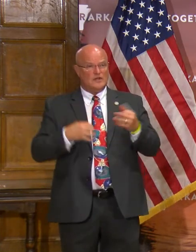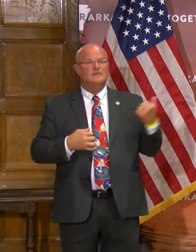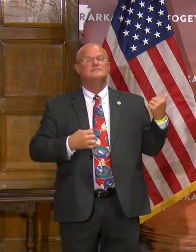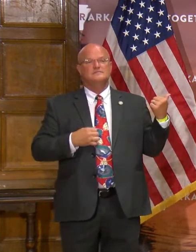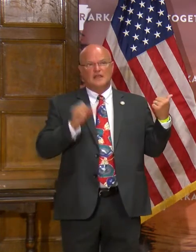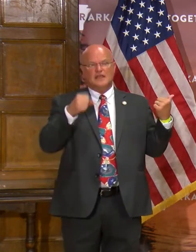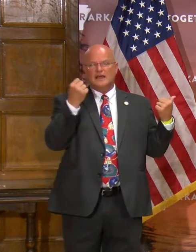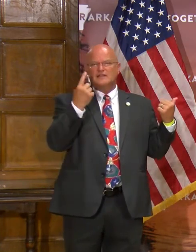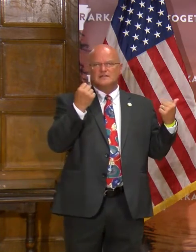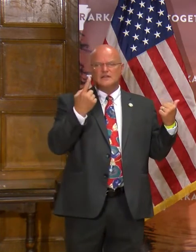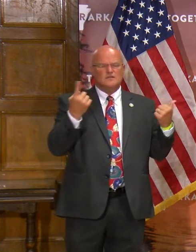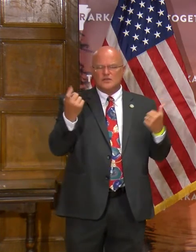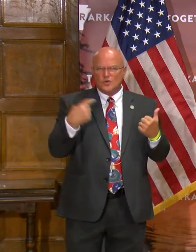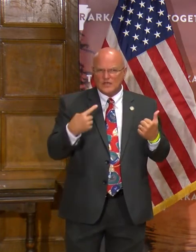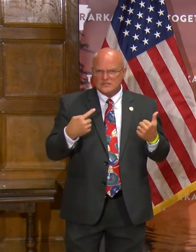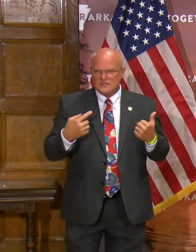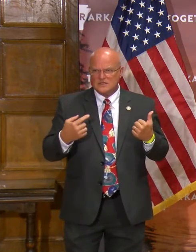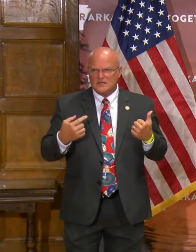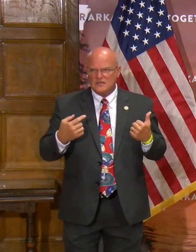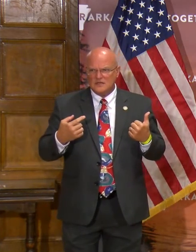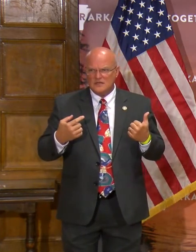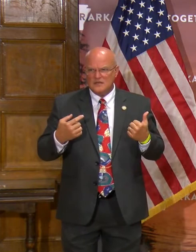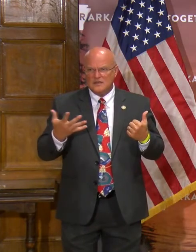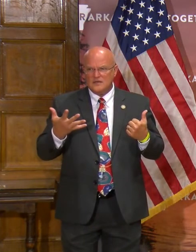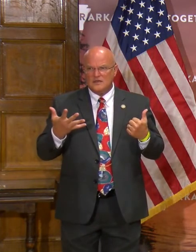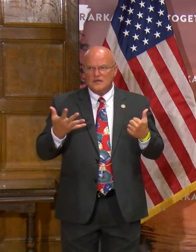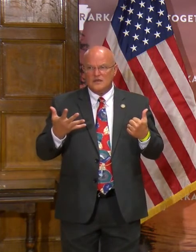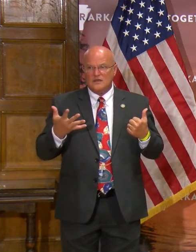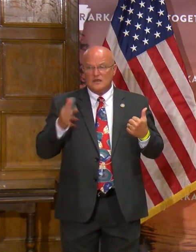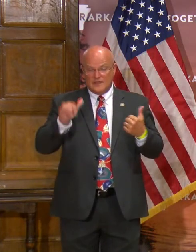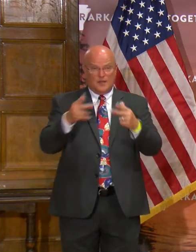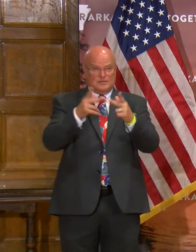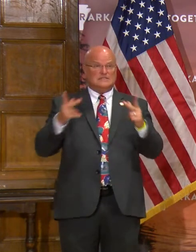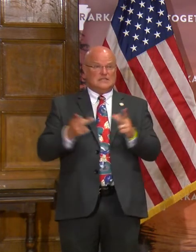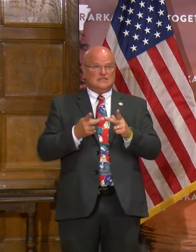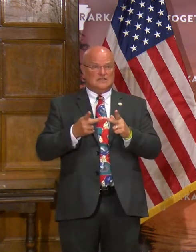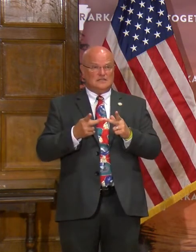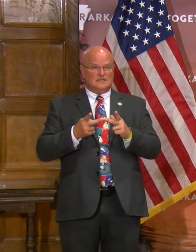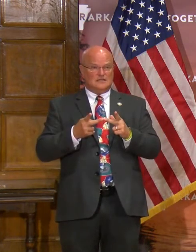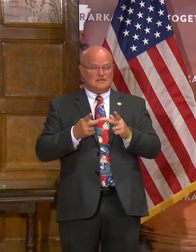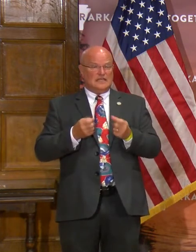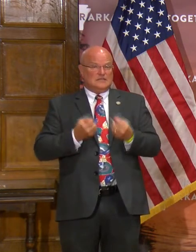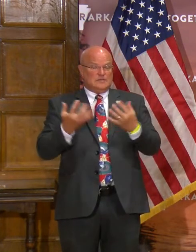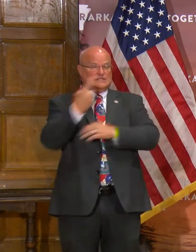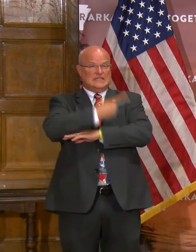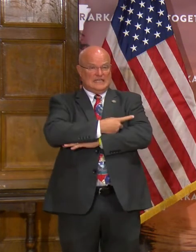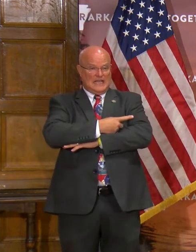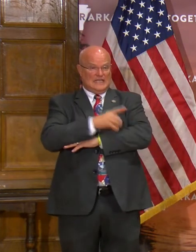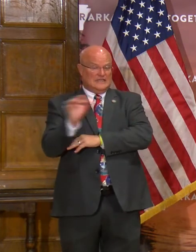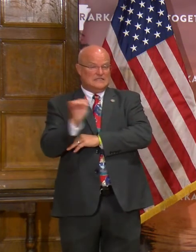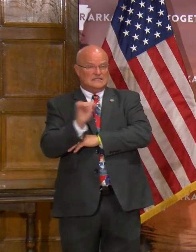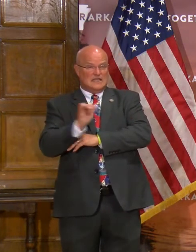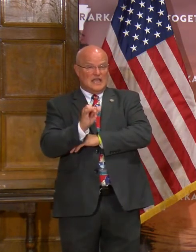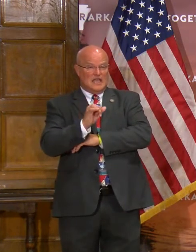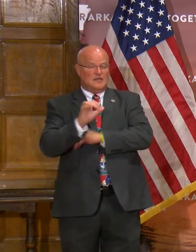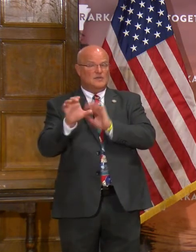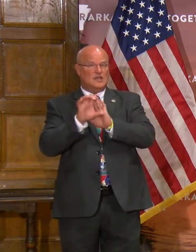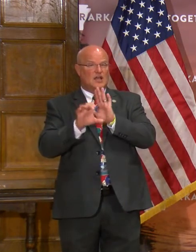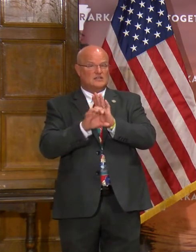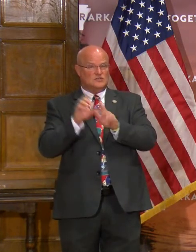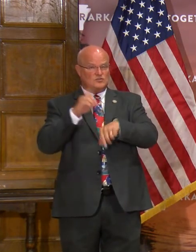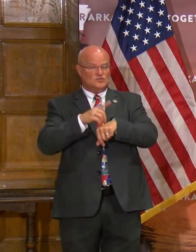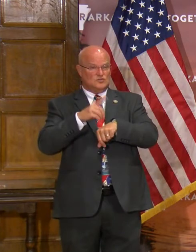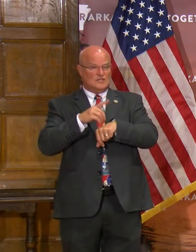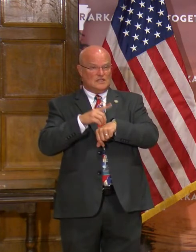Yes, I understand. Is there a question? Was that your position – the position you expressed today that it was a constitutional duty – your